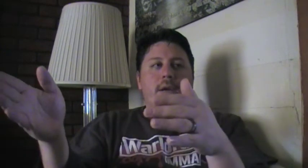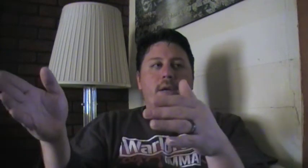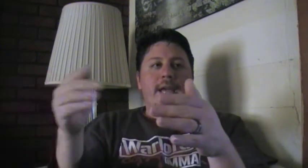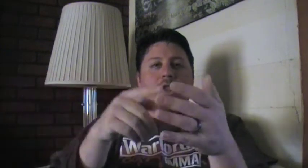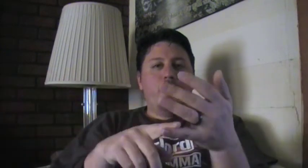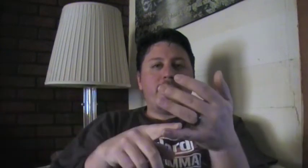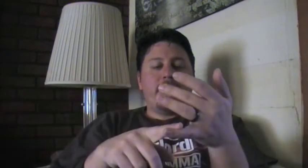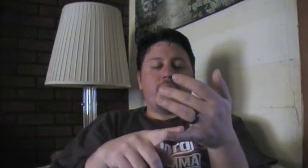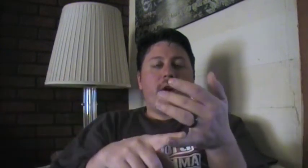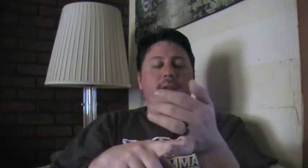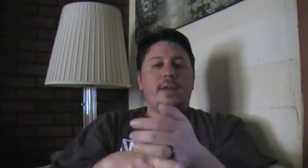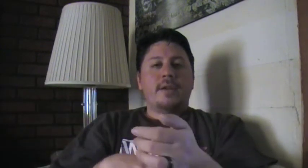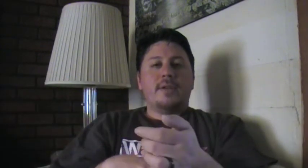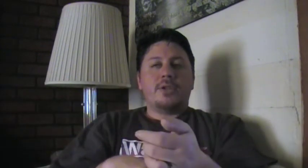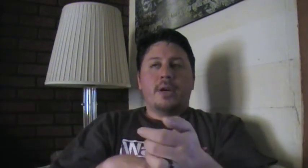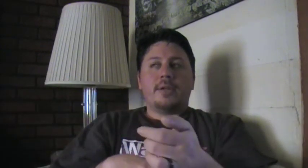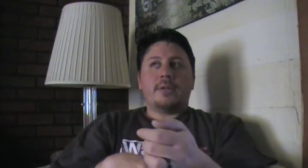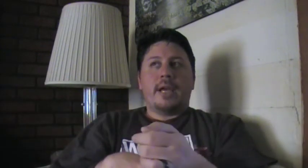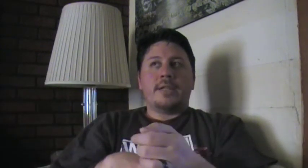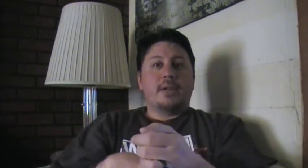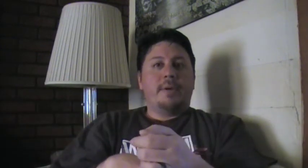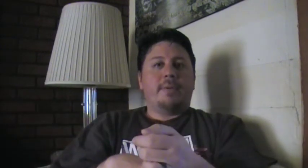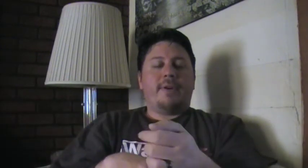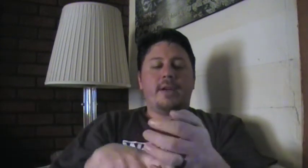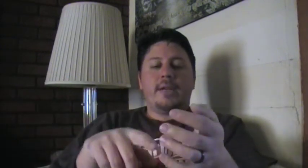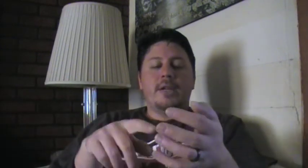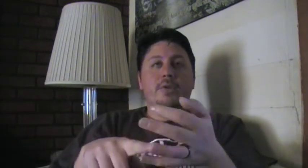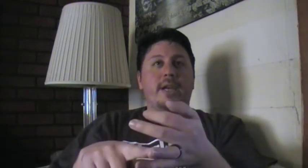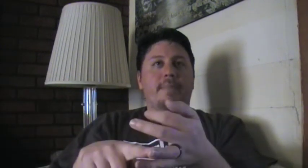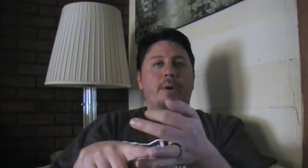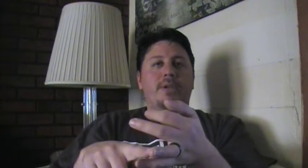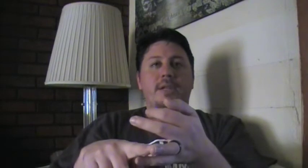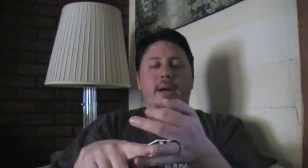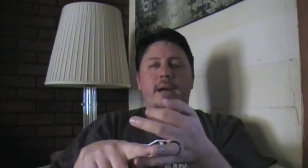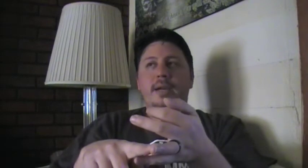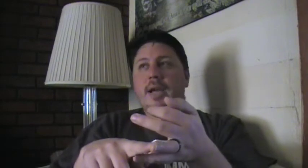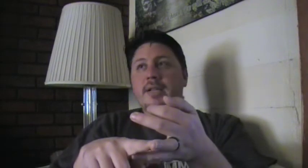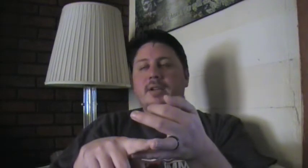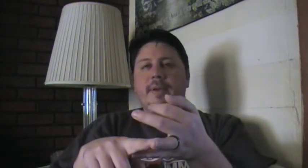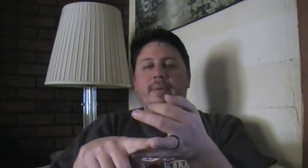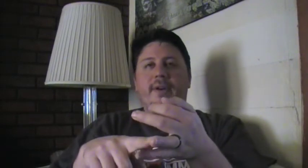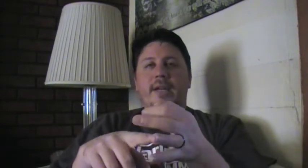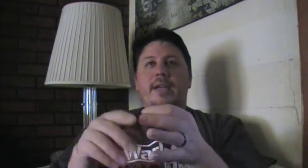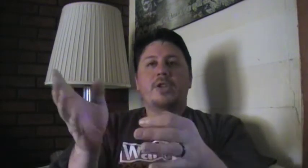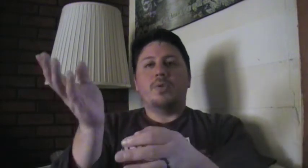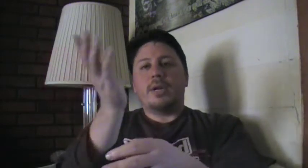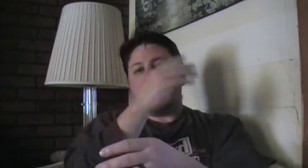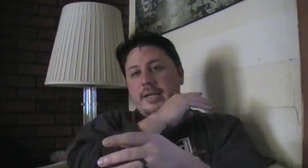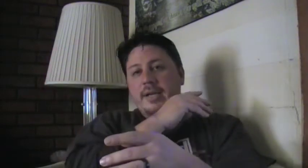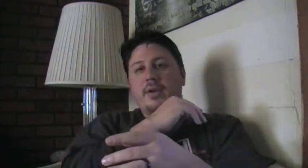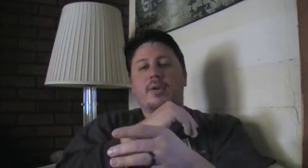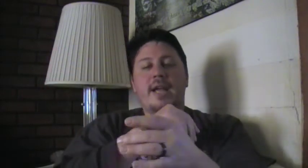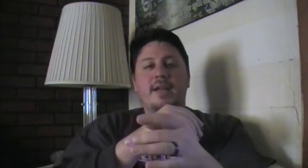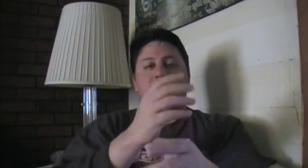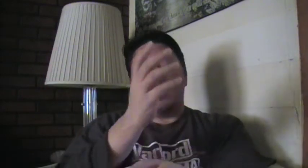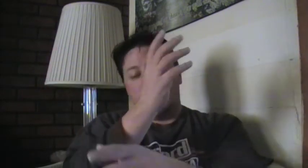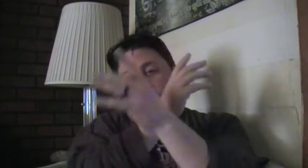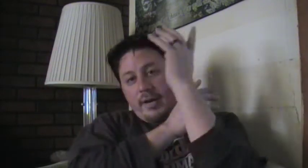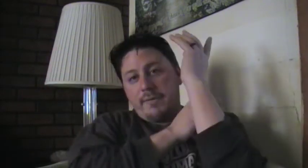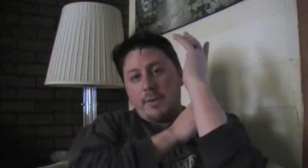Can you take a shot into the junk and still be able to fight? Can you take a poke to the eye and still be able to fight? Can you get your hand – can you try to avoid